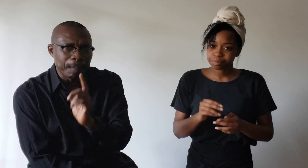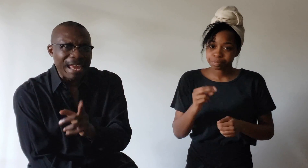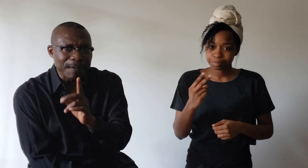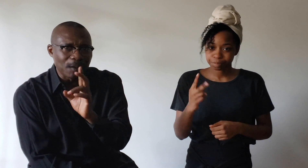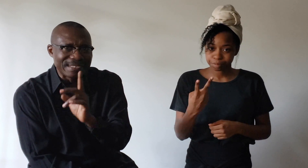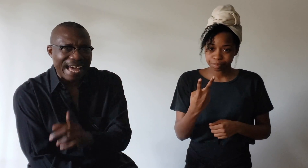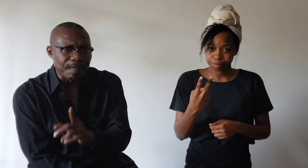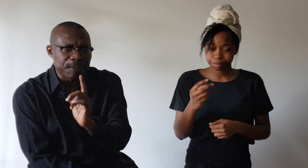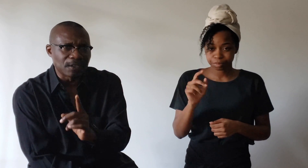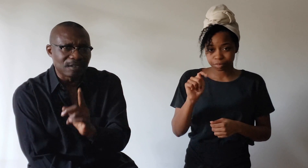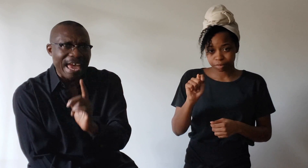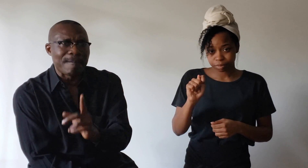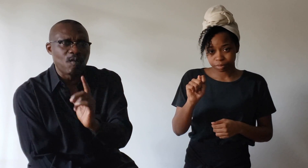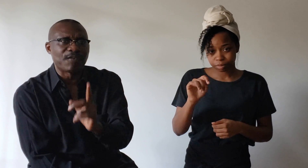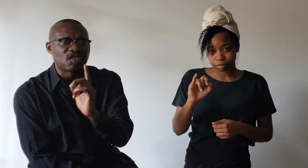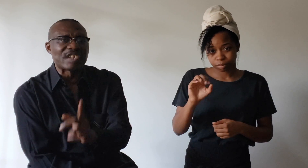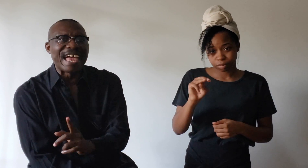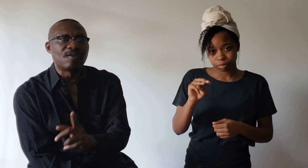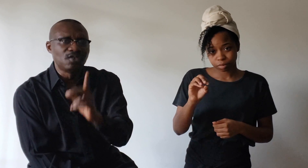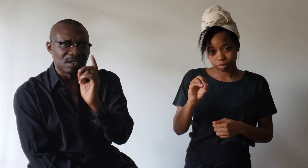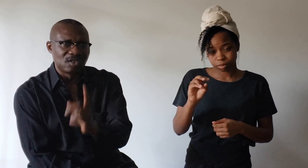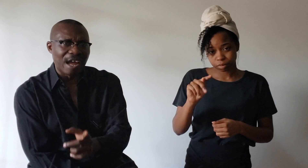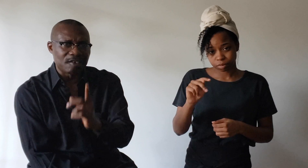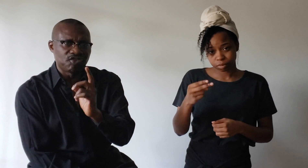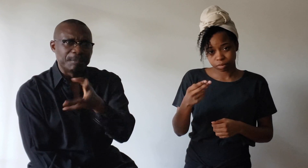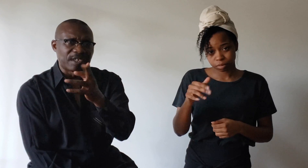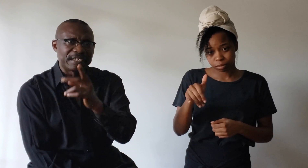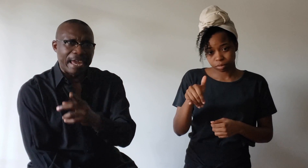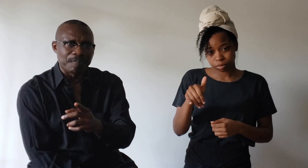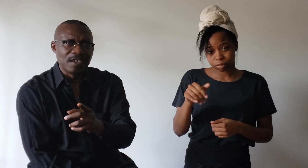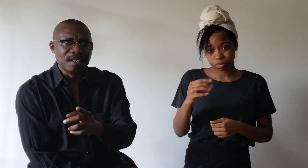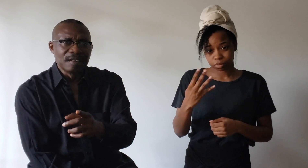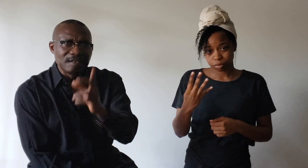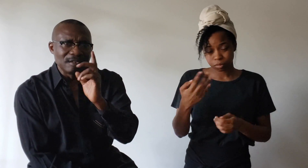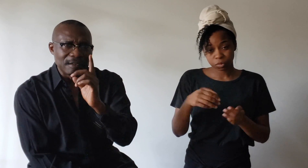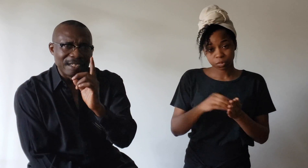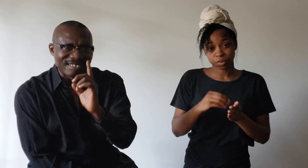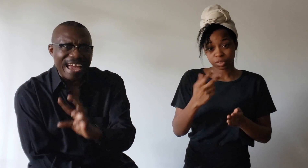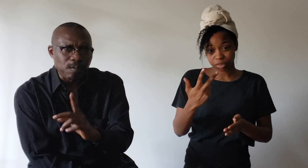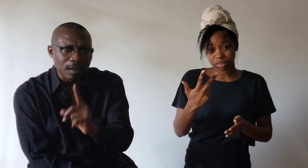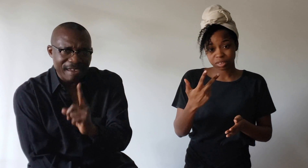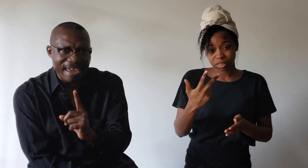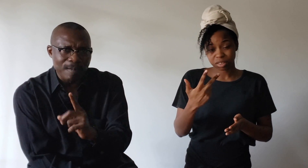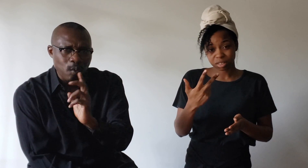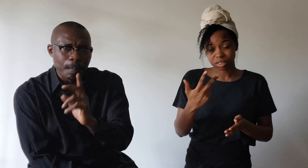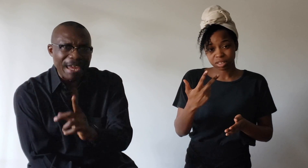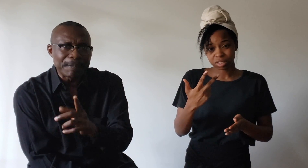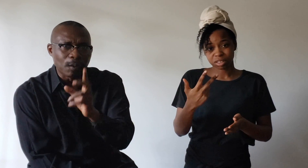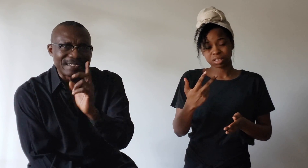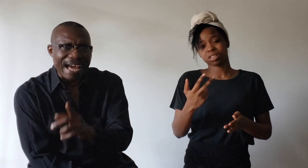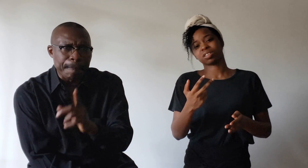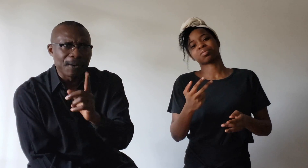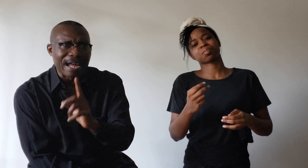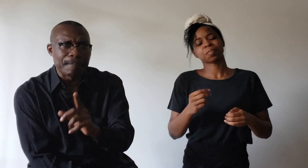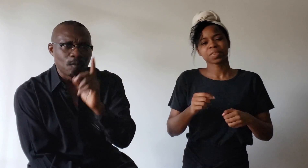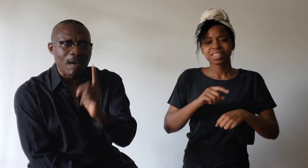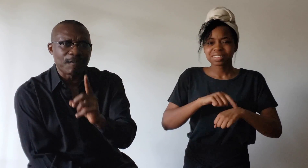people will not put up with sound doctrine. Let me say that again. The time will come when people will not put up with